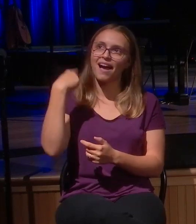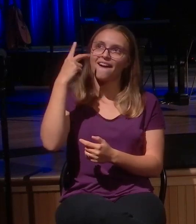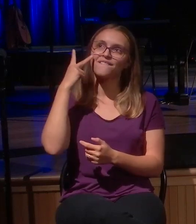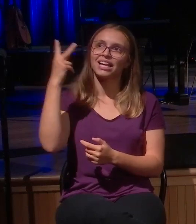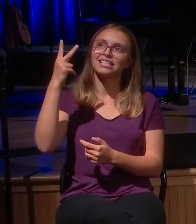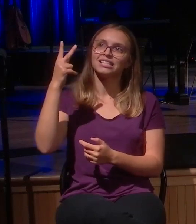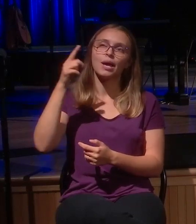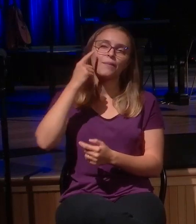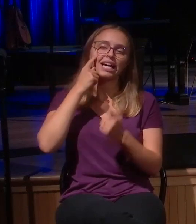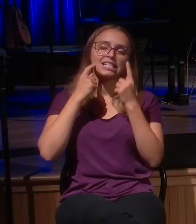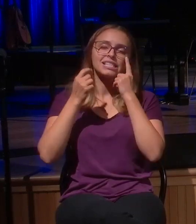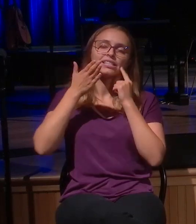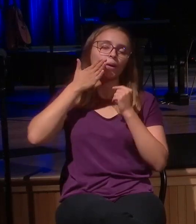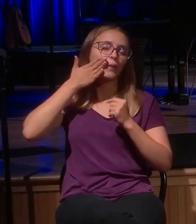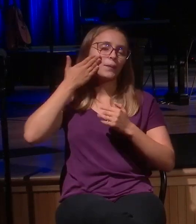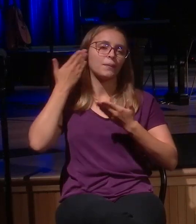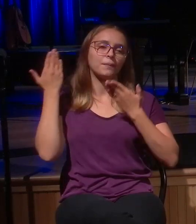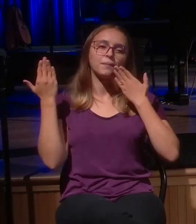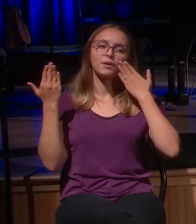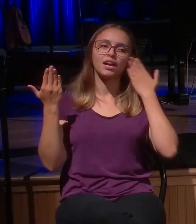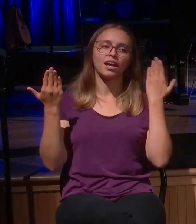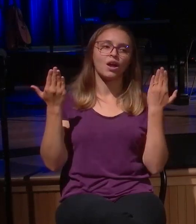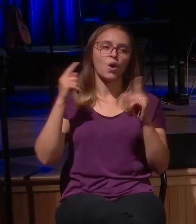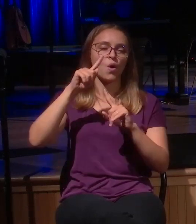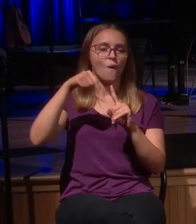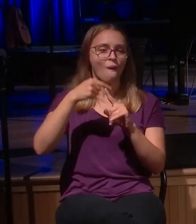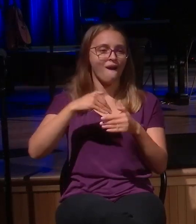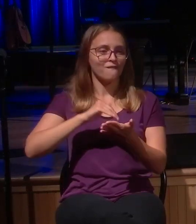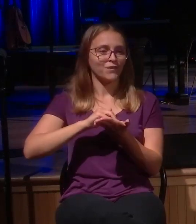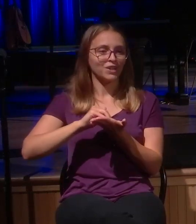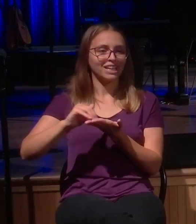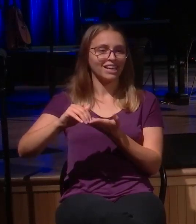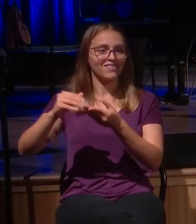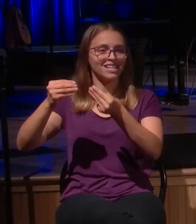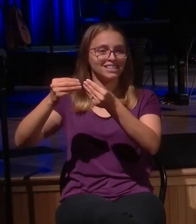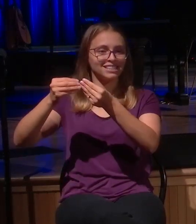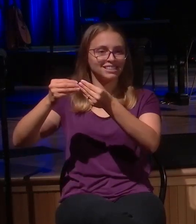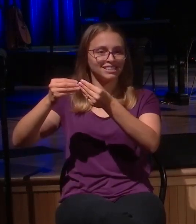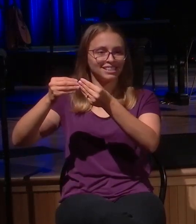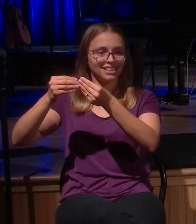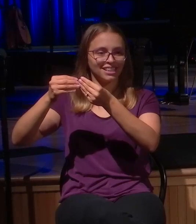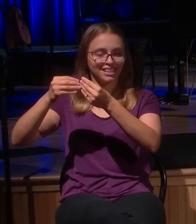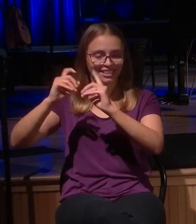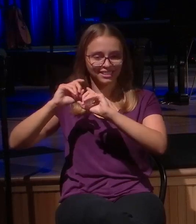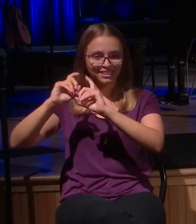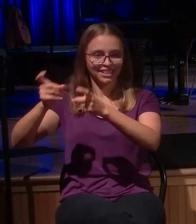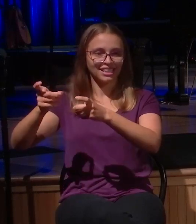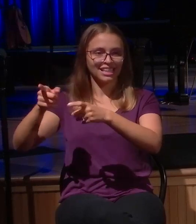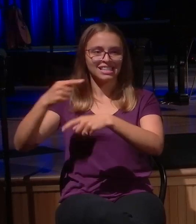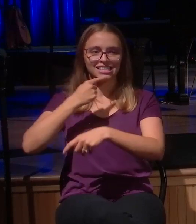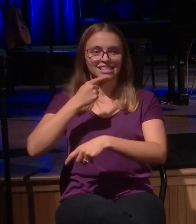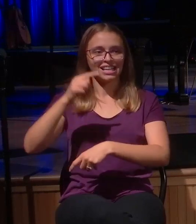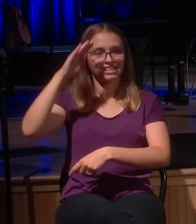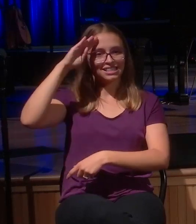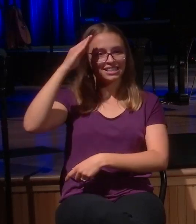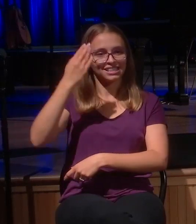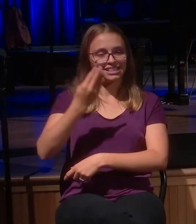eyes. With forgiveness in his voice. He said, son, do you know I still love